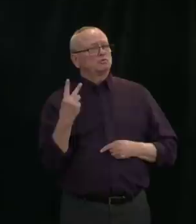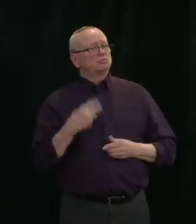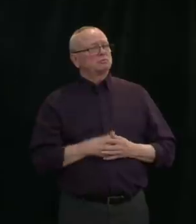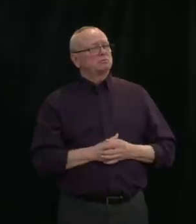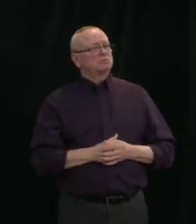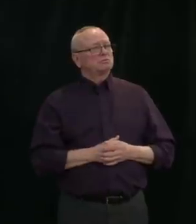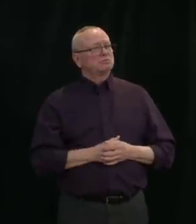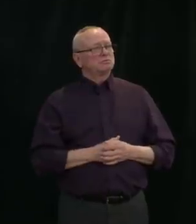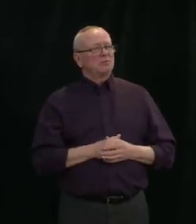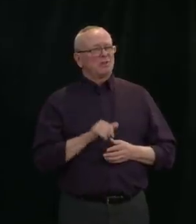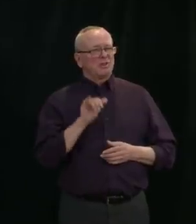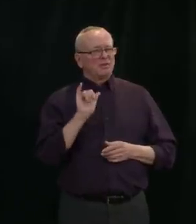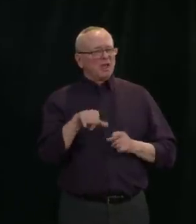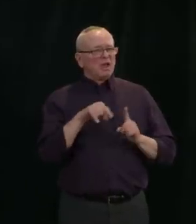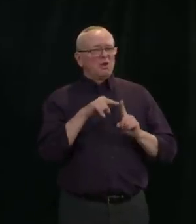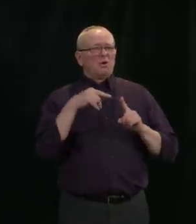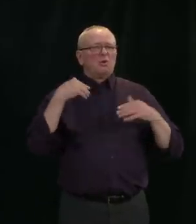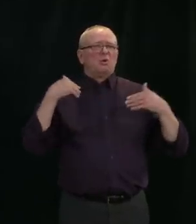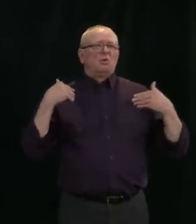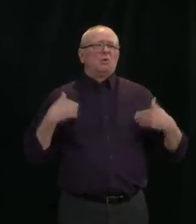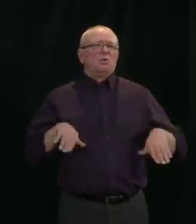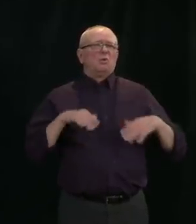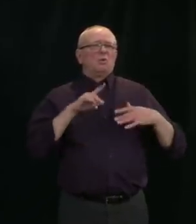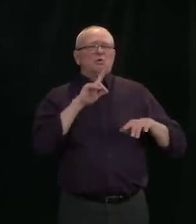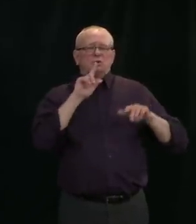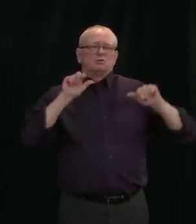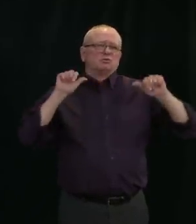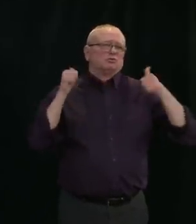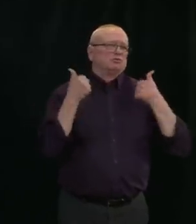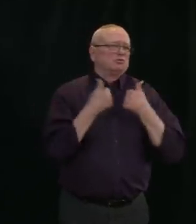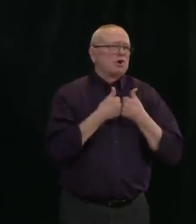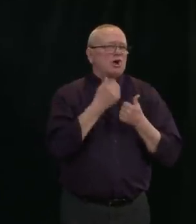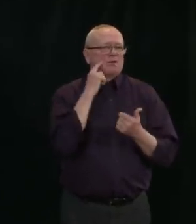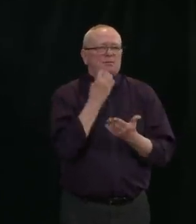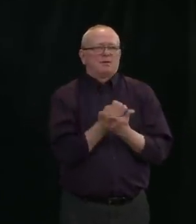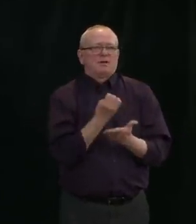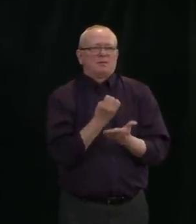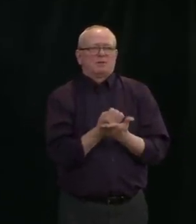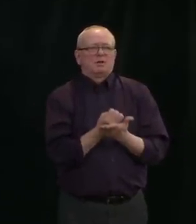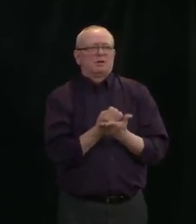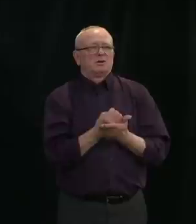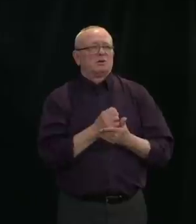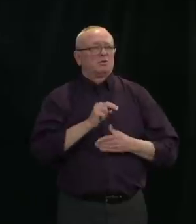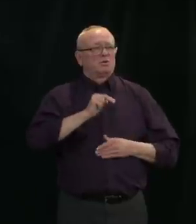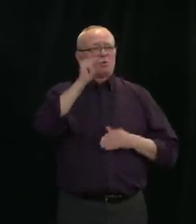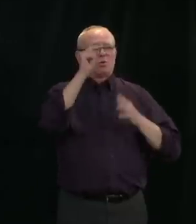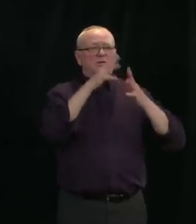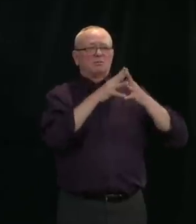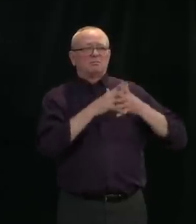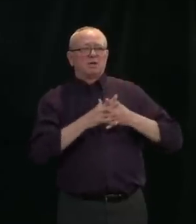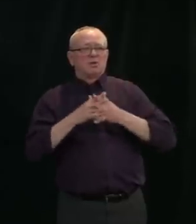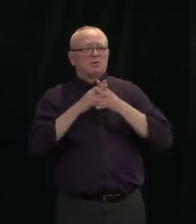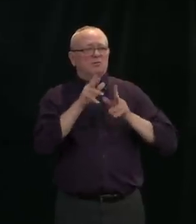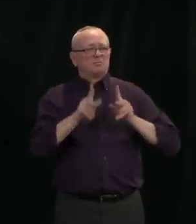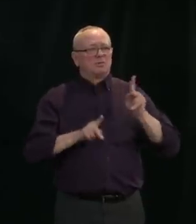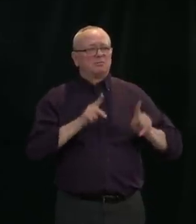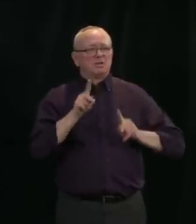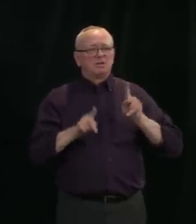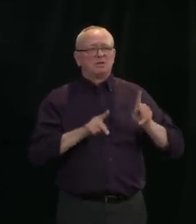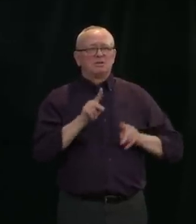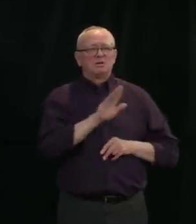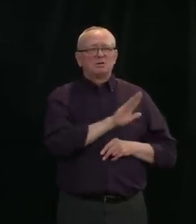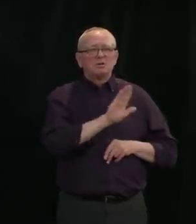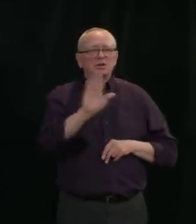devastating challenge to millions of families across North America whose livelihoods are connected to the energy sector.